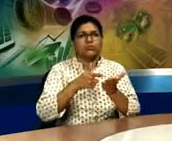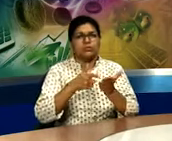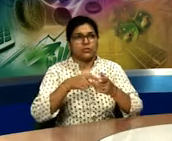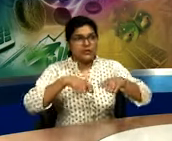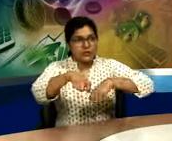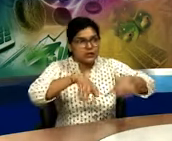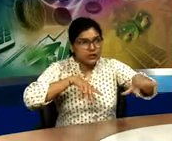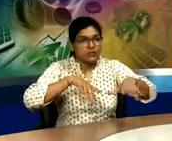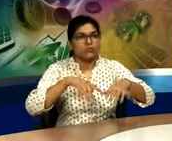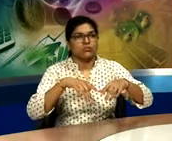Village.